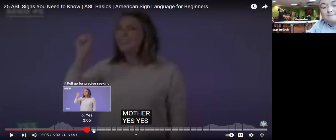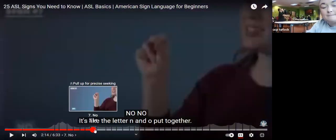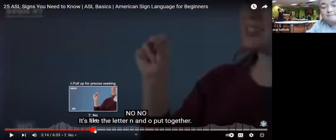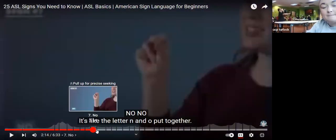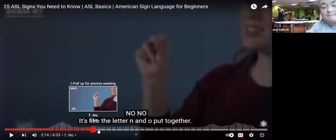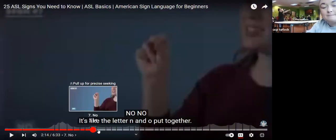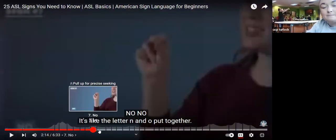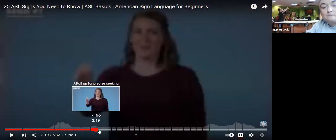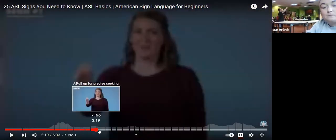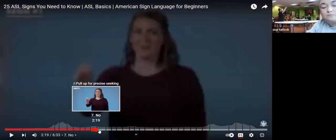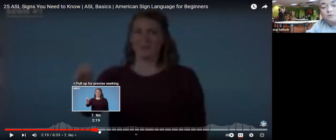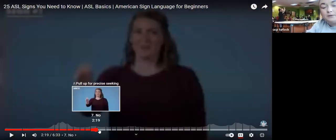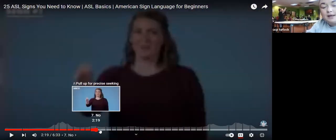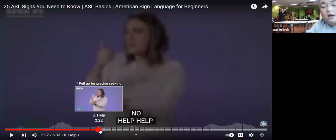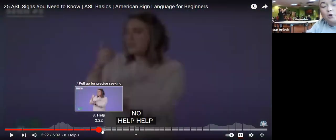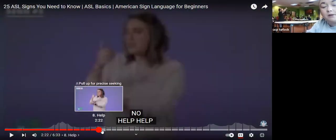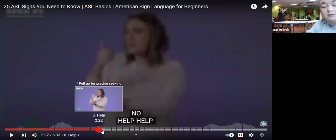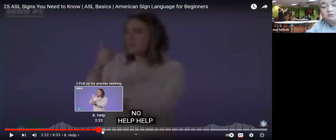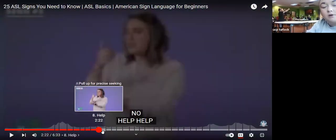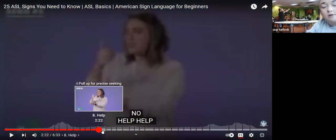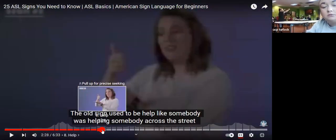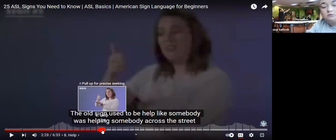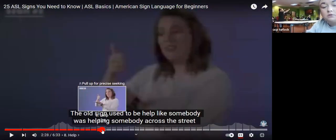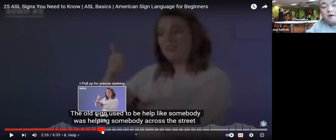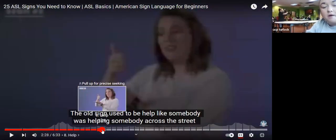we did help